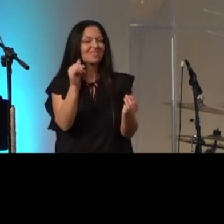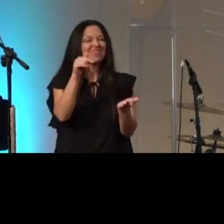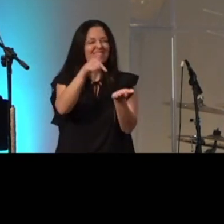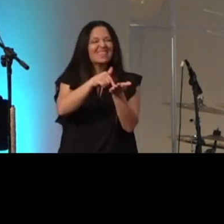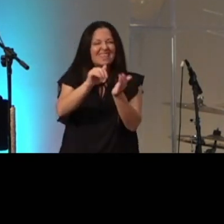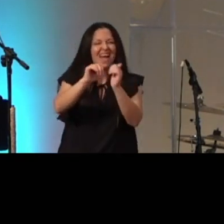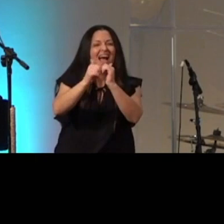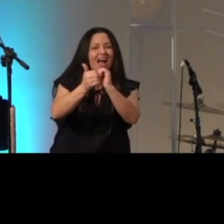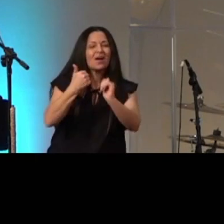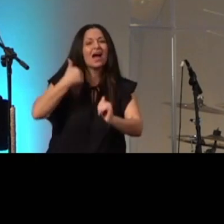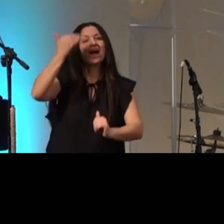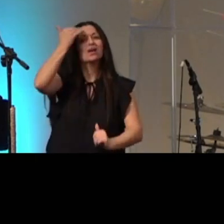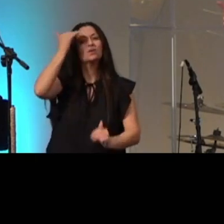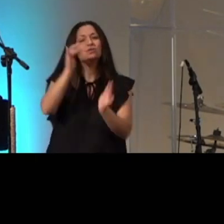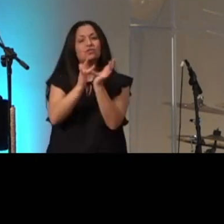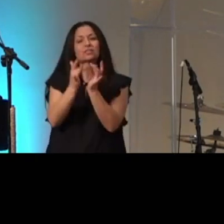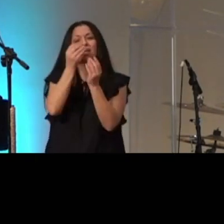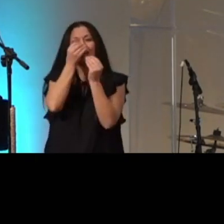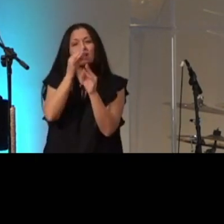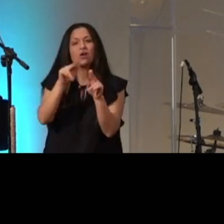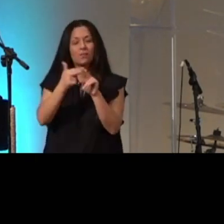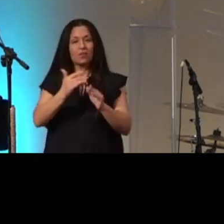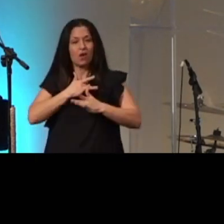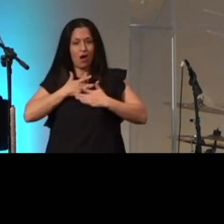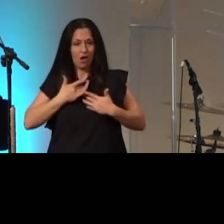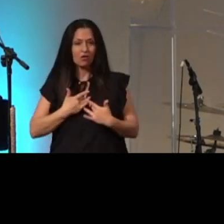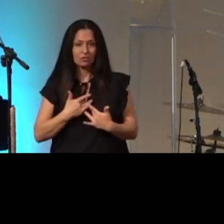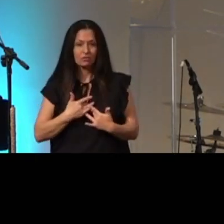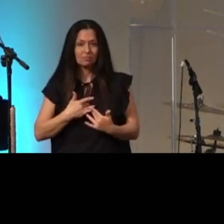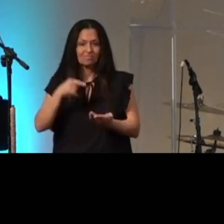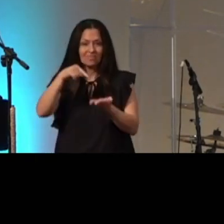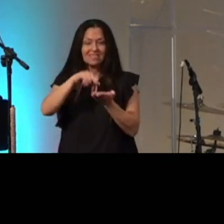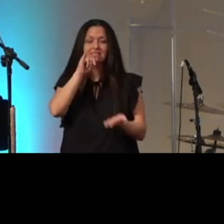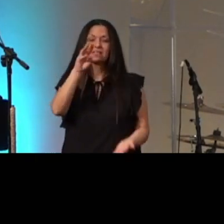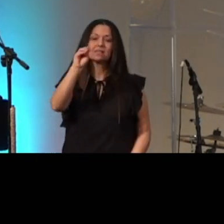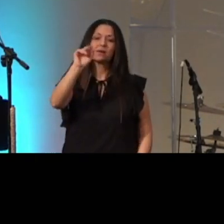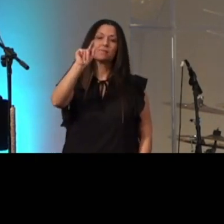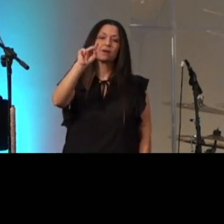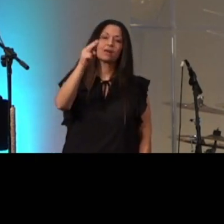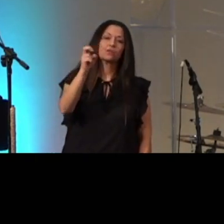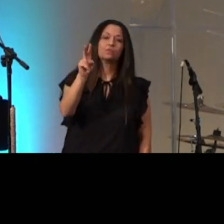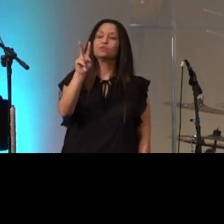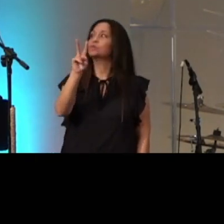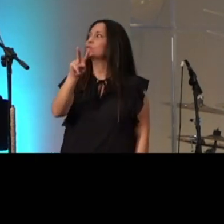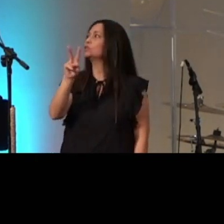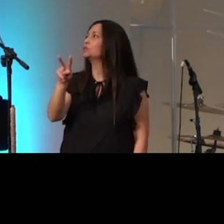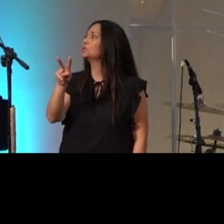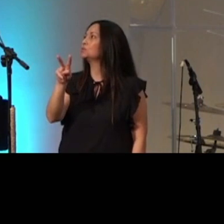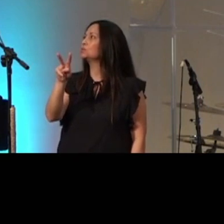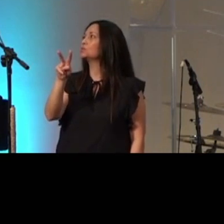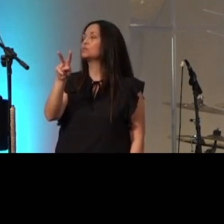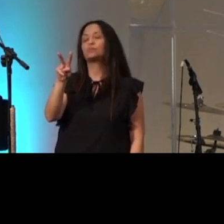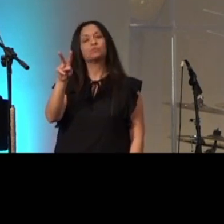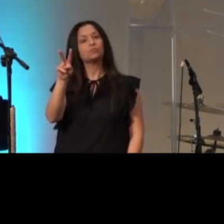about the heart this is matthew 22 37 this is jesus response to what's the greatest